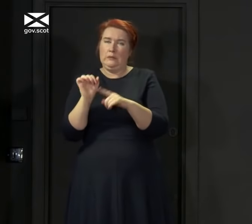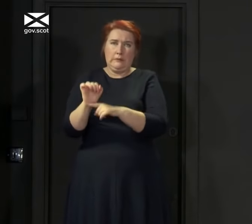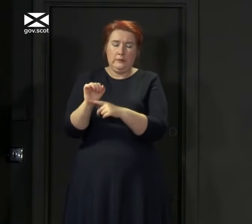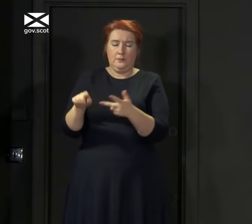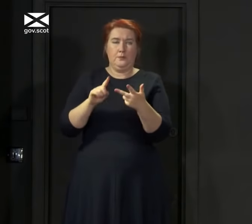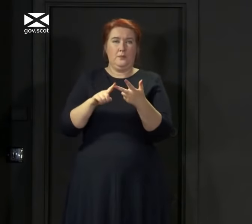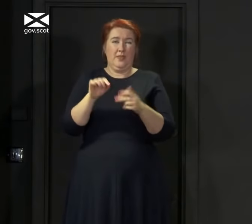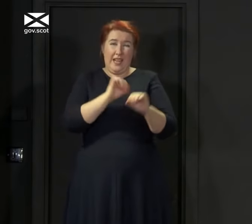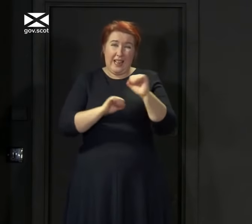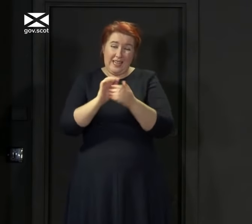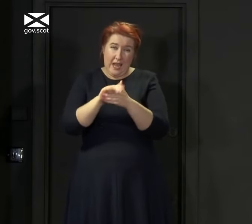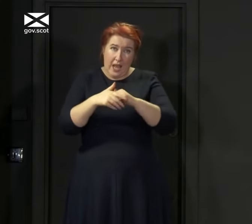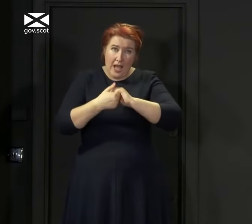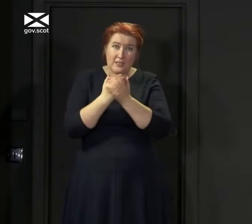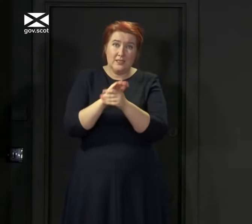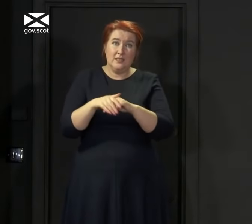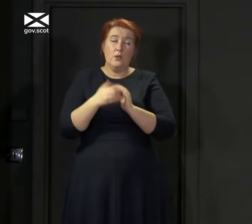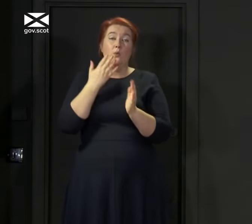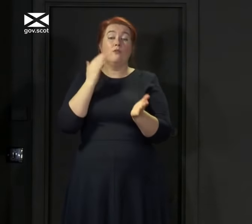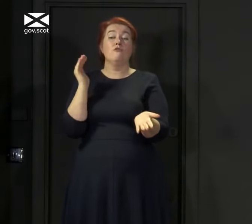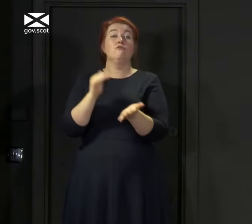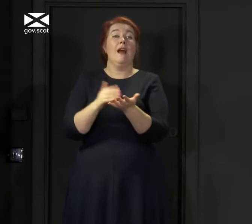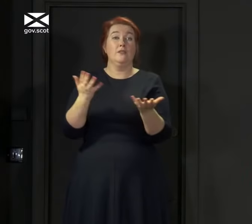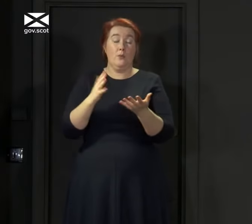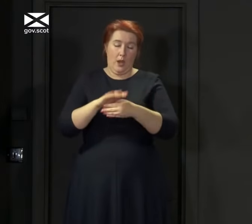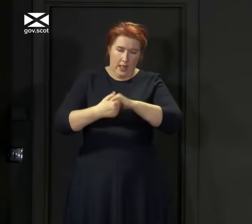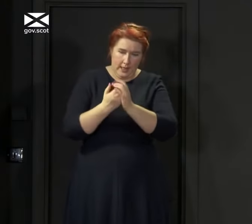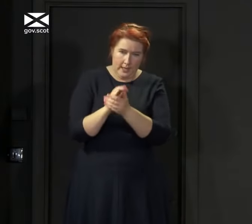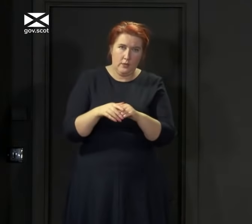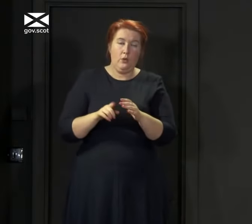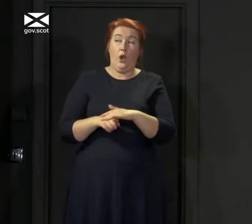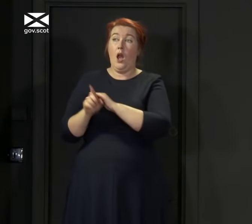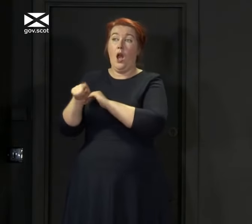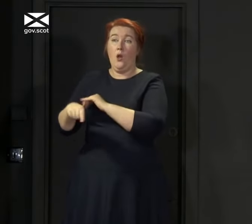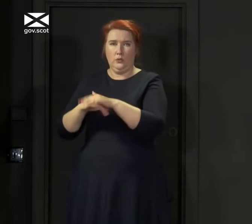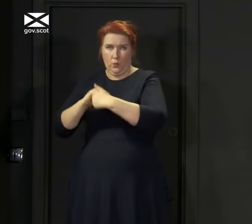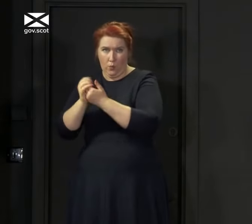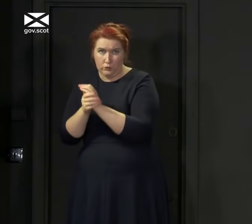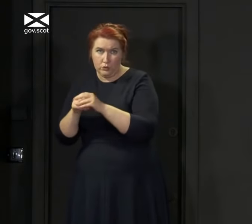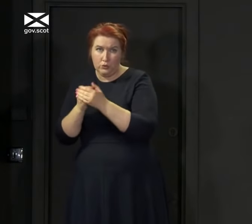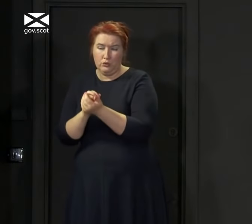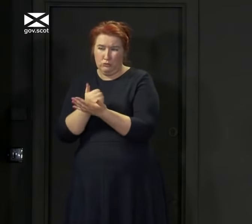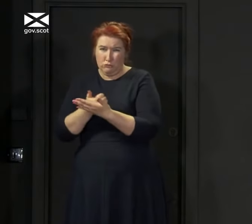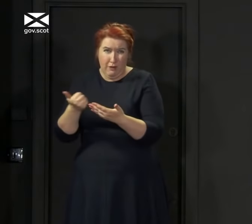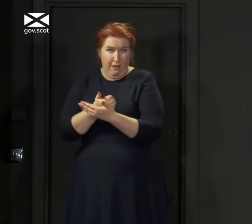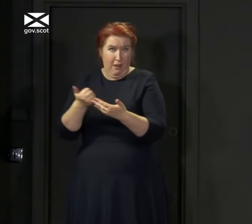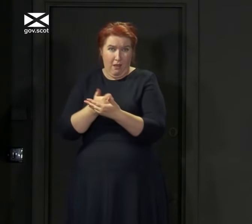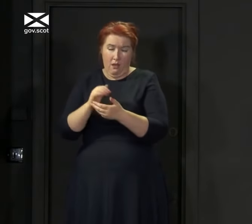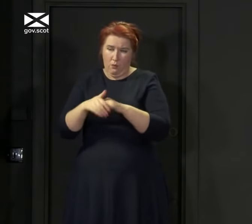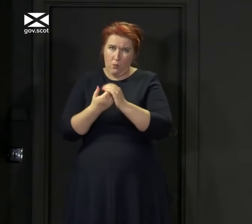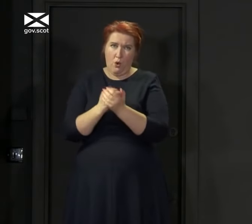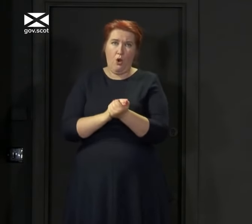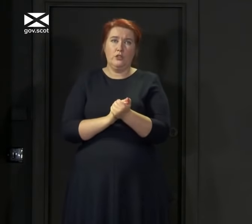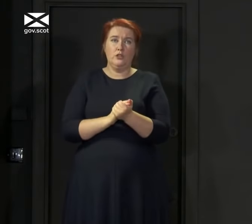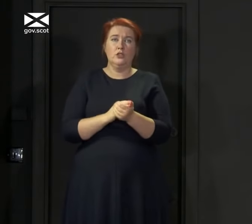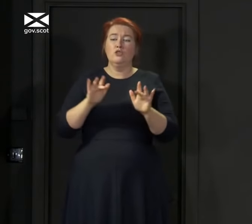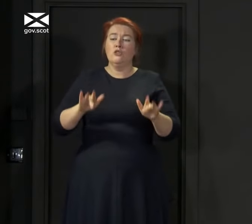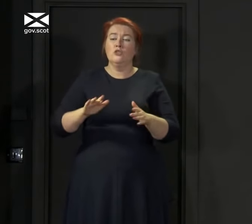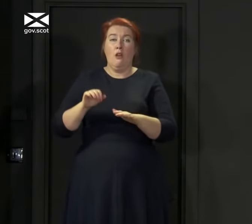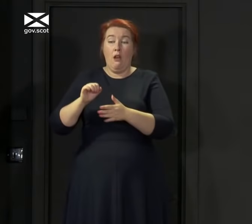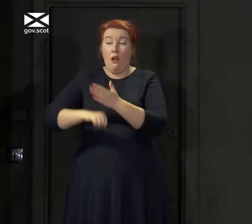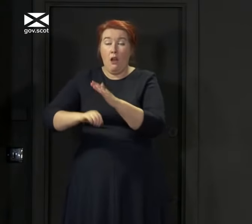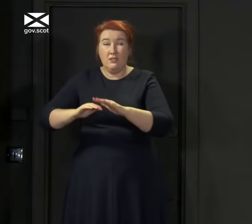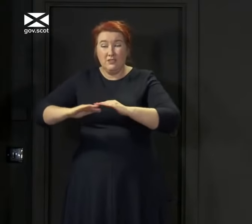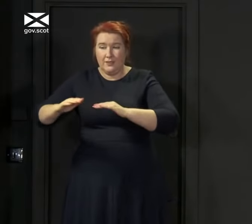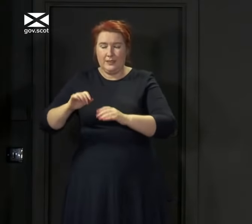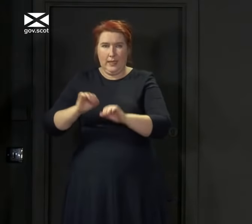Clean your hands, particularly when you first go to a place or when you leave a place and regularly in between. When you touch a hard surface, make sure